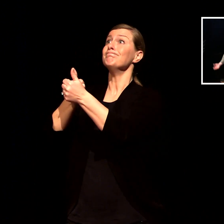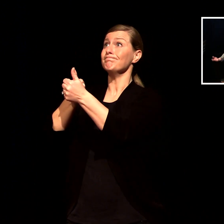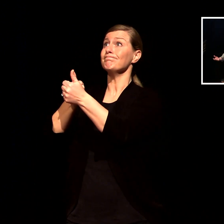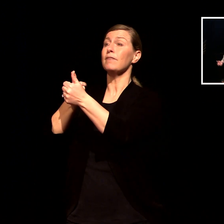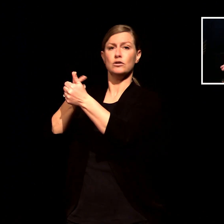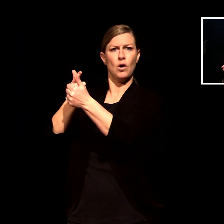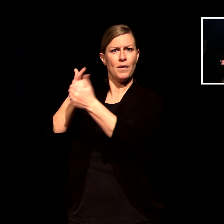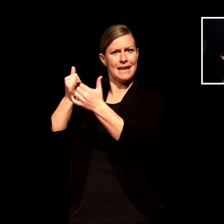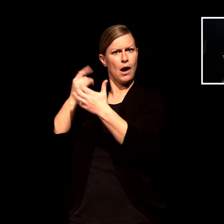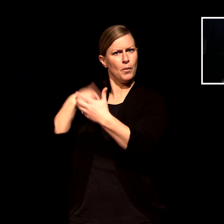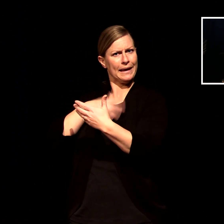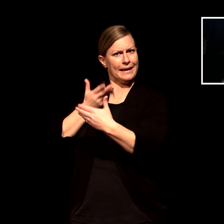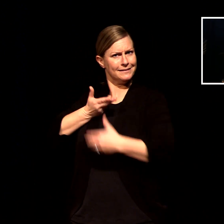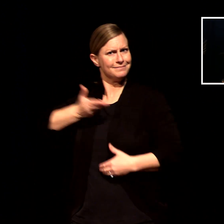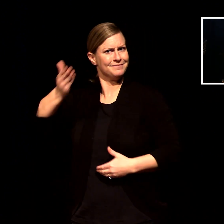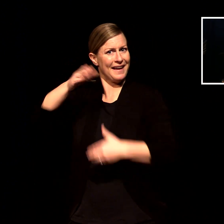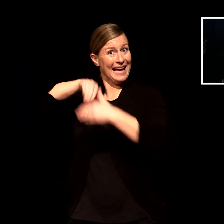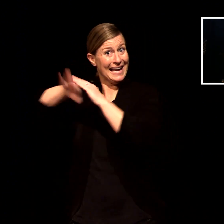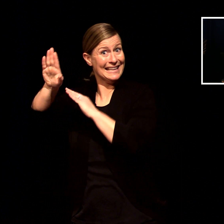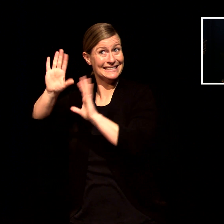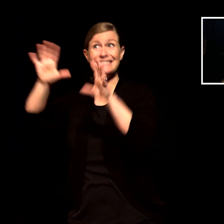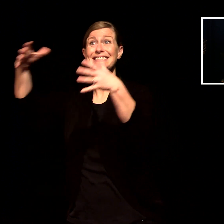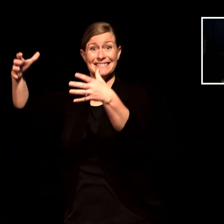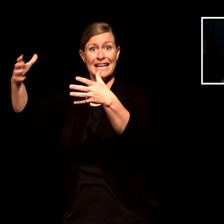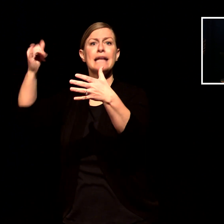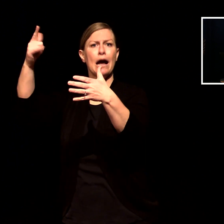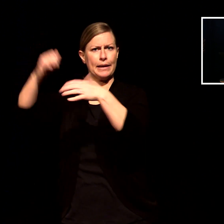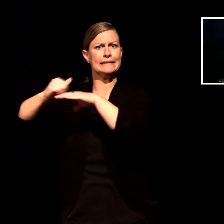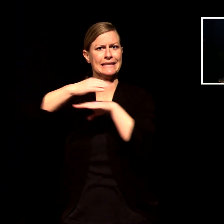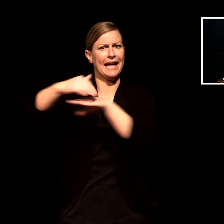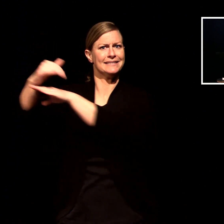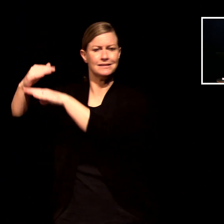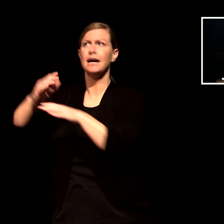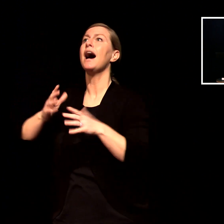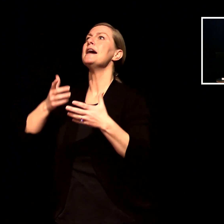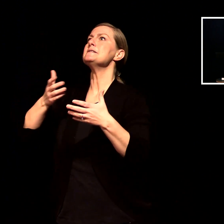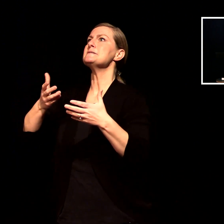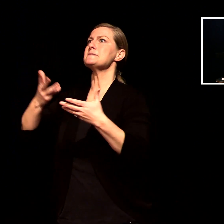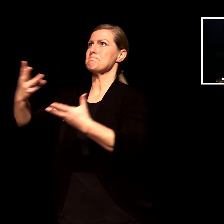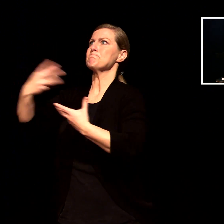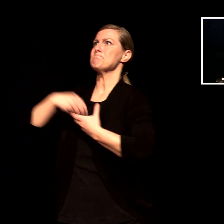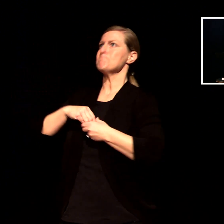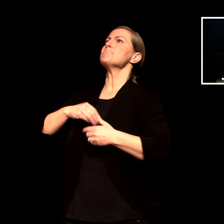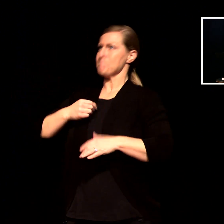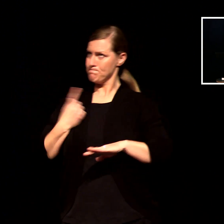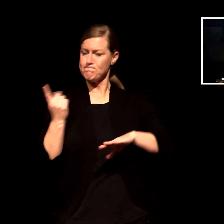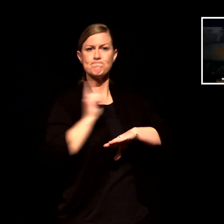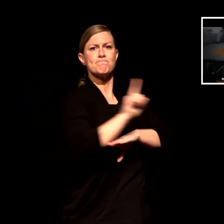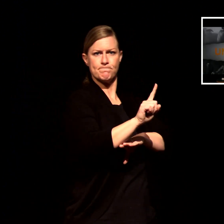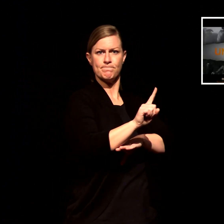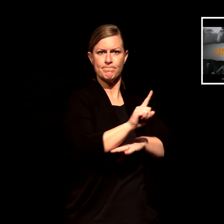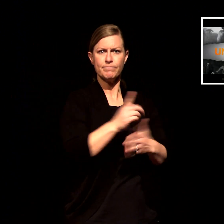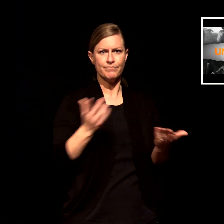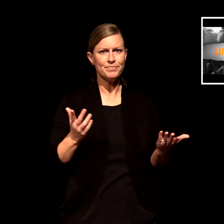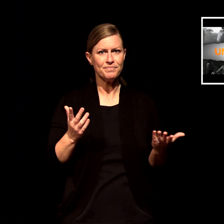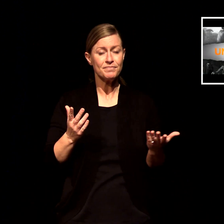sent out we're continuing on in our series in the book of matthew unexpected king and today we're talking about unexpected